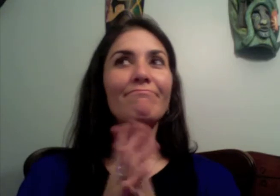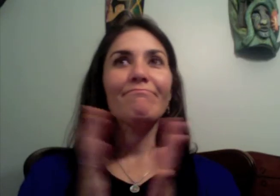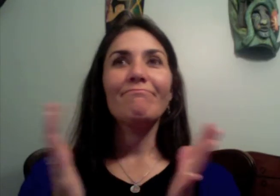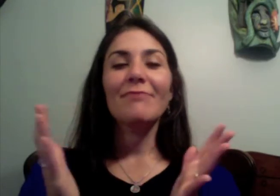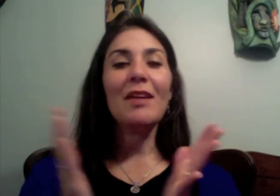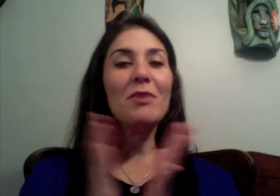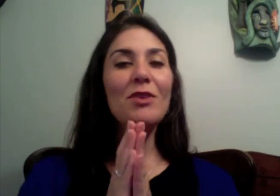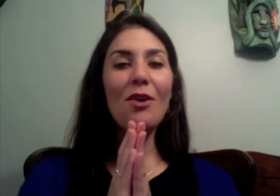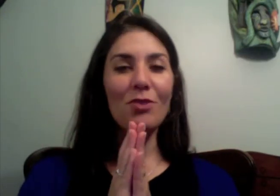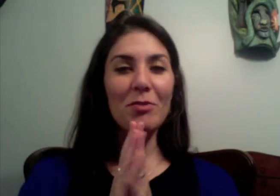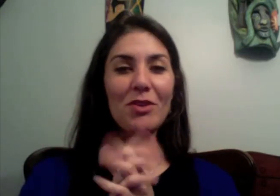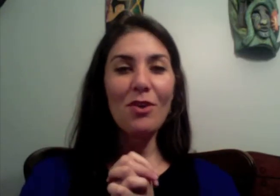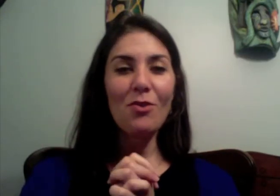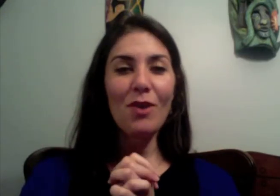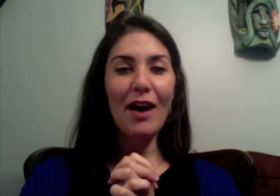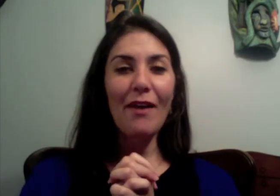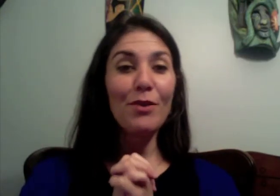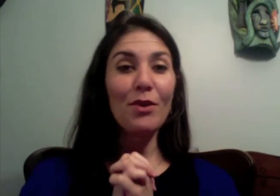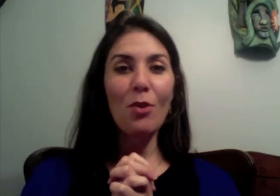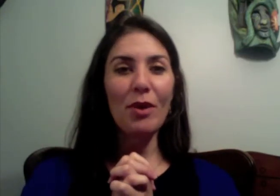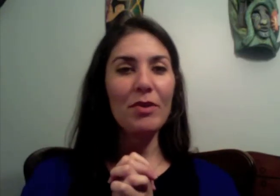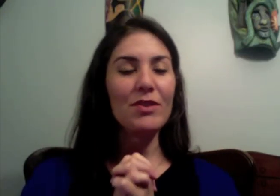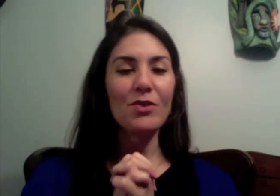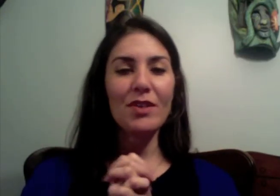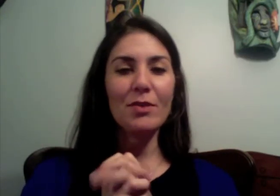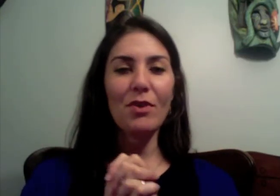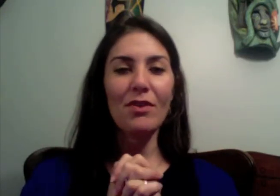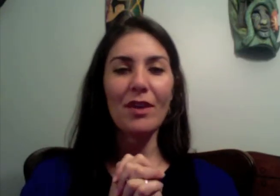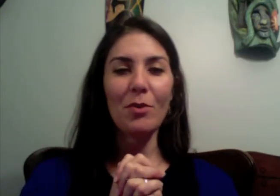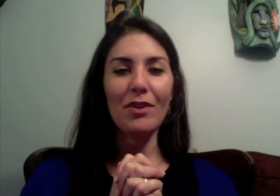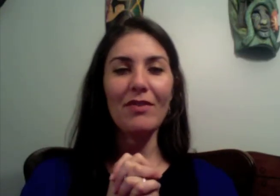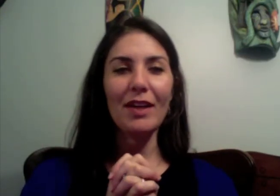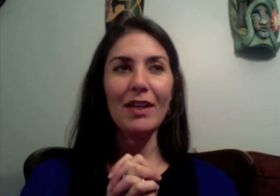let me know, let me know how you're coping with this crazy world that we're living in.